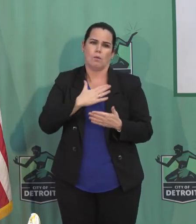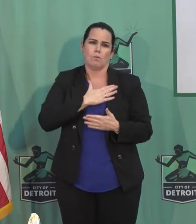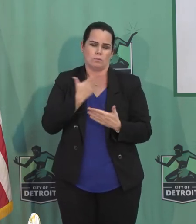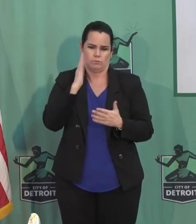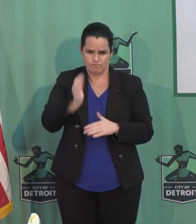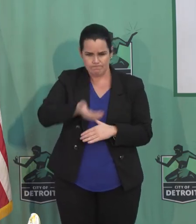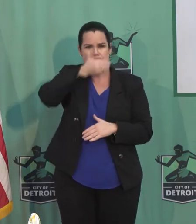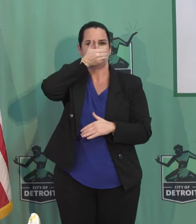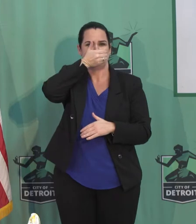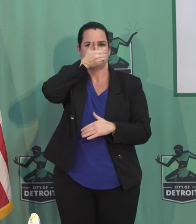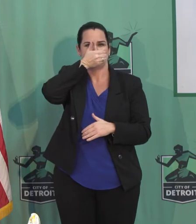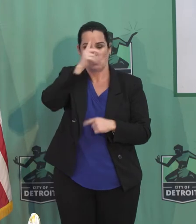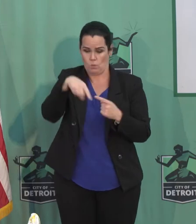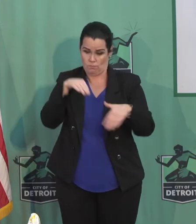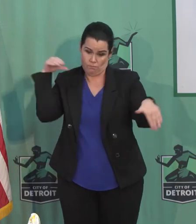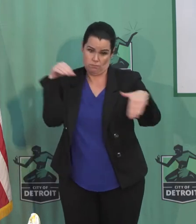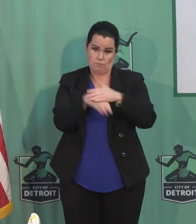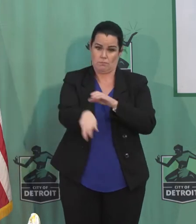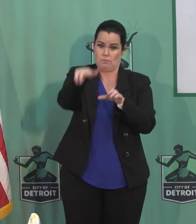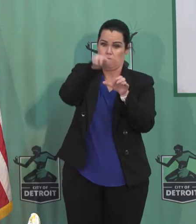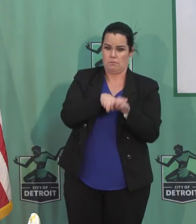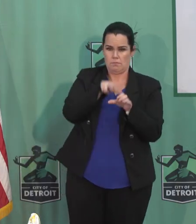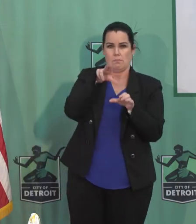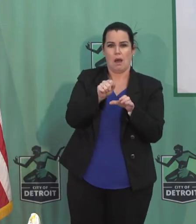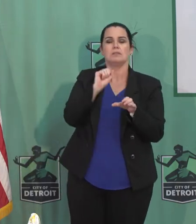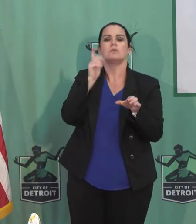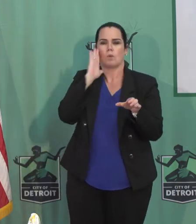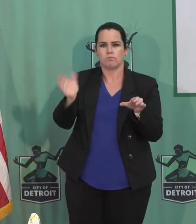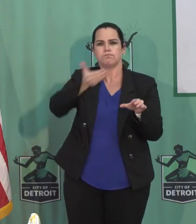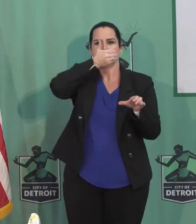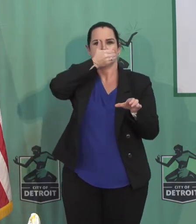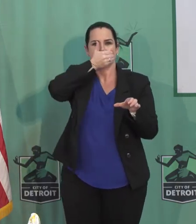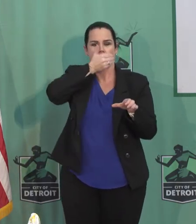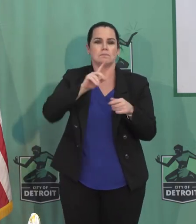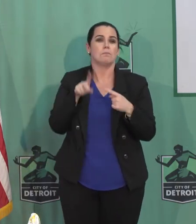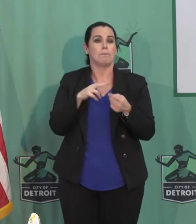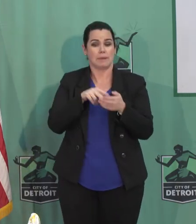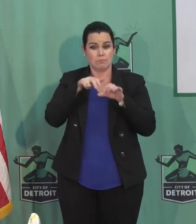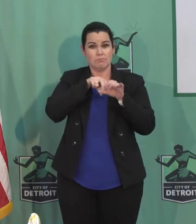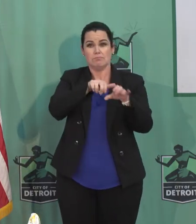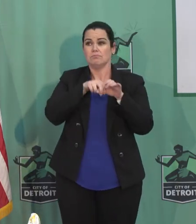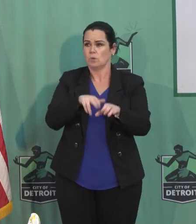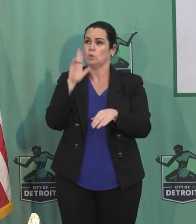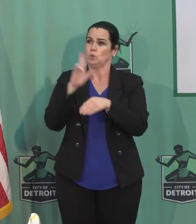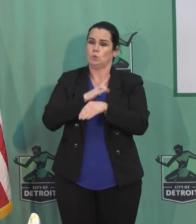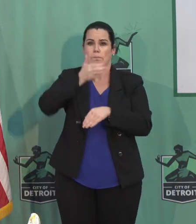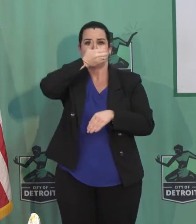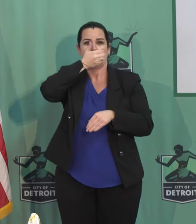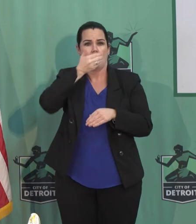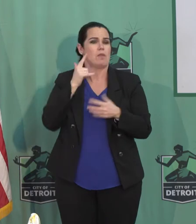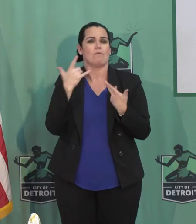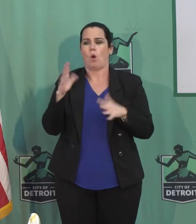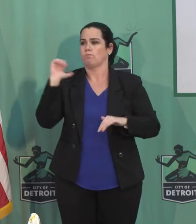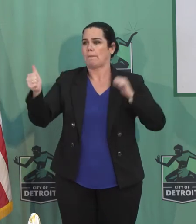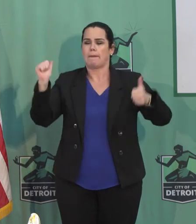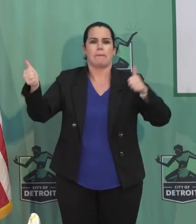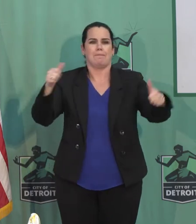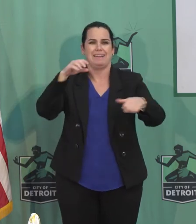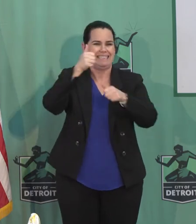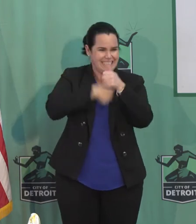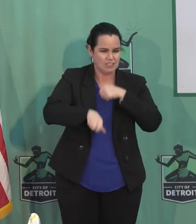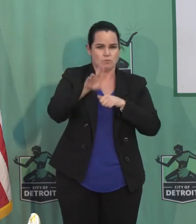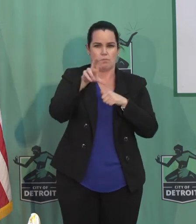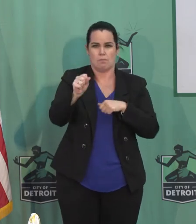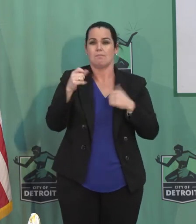masks as they get on the bus. They've been on the buses. Our riders are riding them, are using them. And I think the bus is